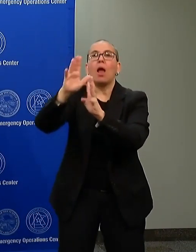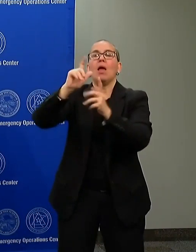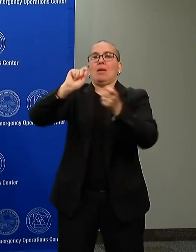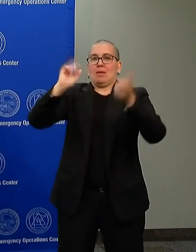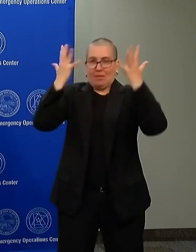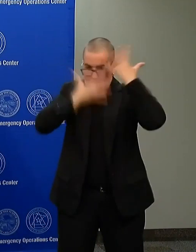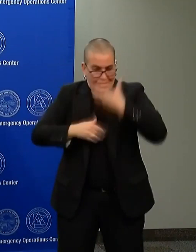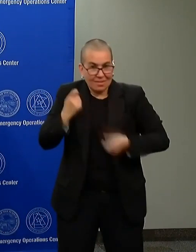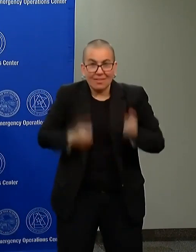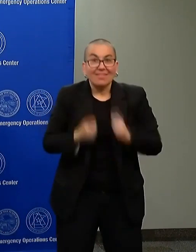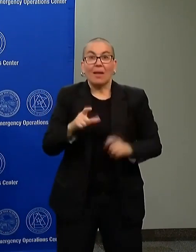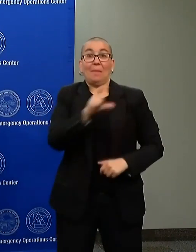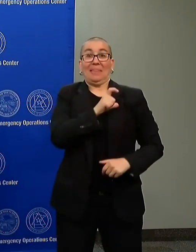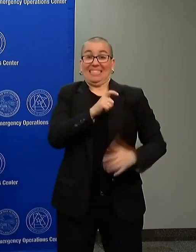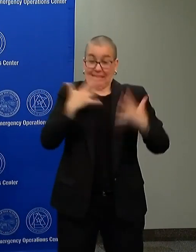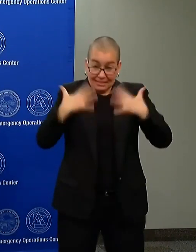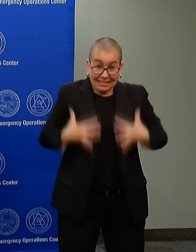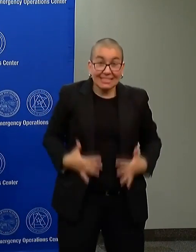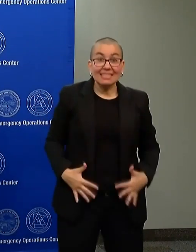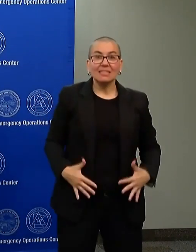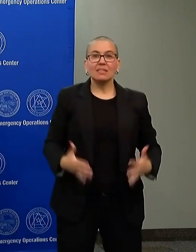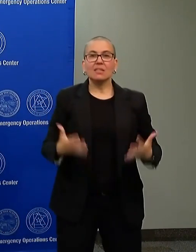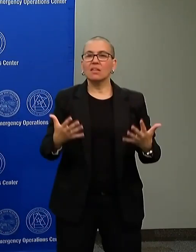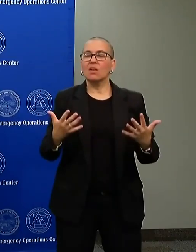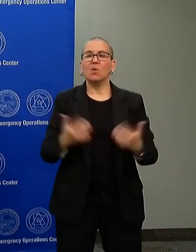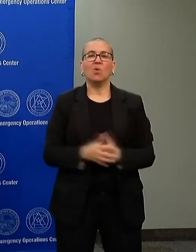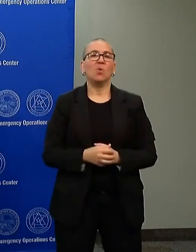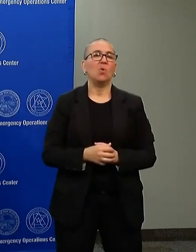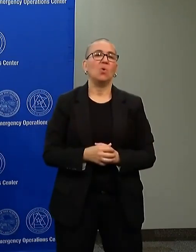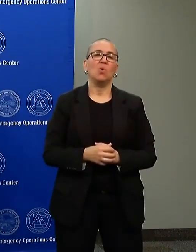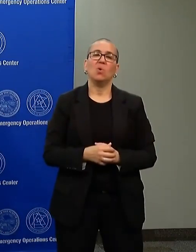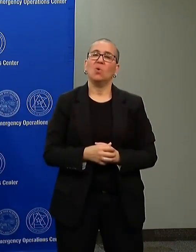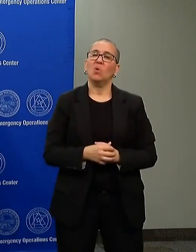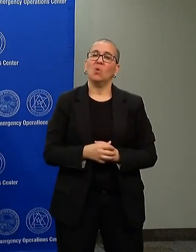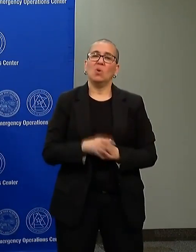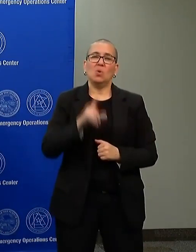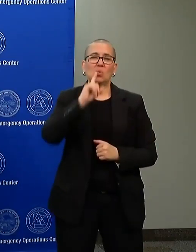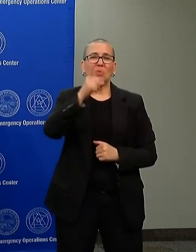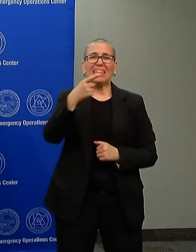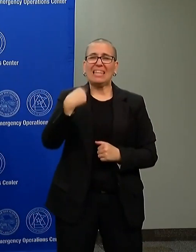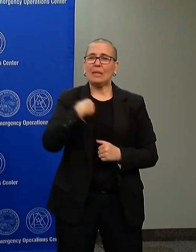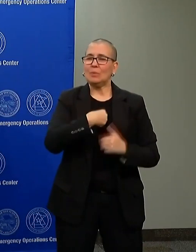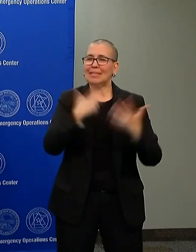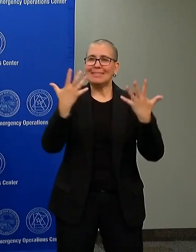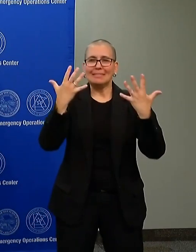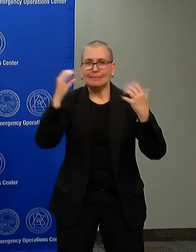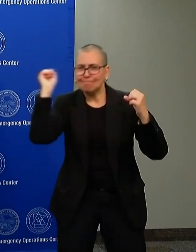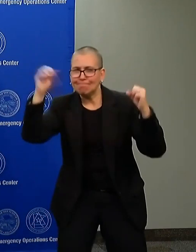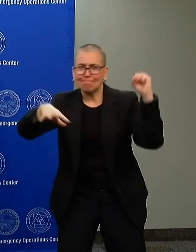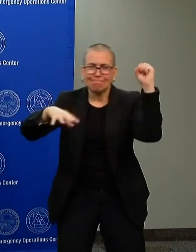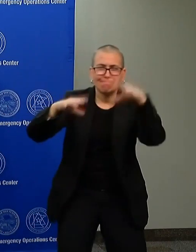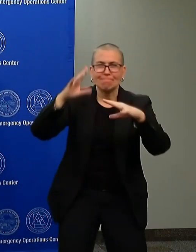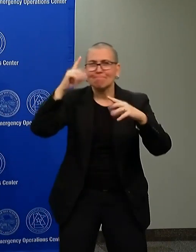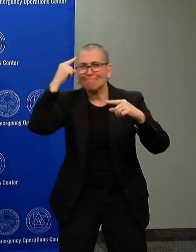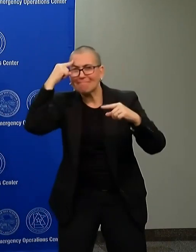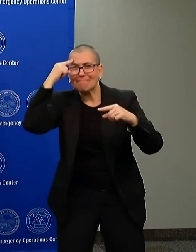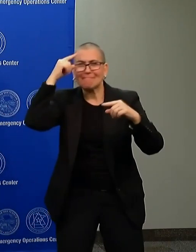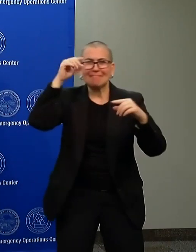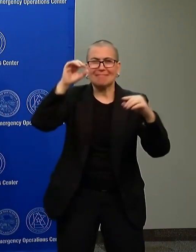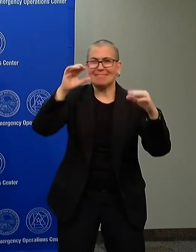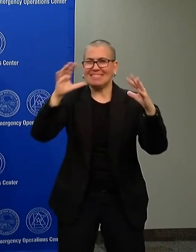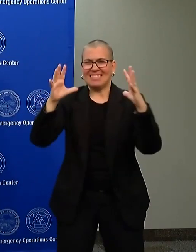So if it were the case, throw everything at this, send out 100,000 people and go out and arrest every one of these people.